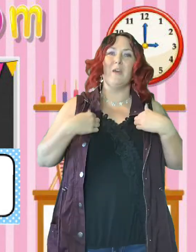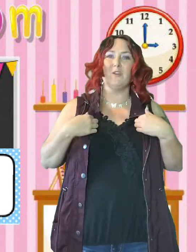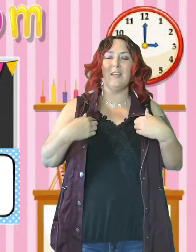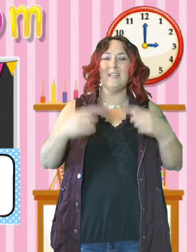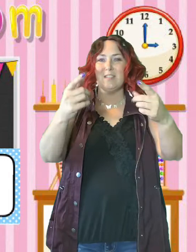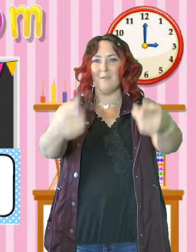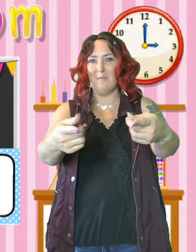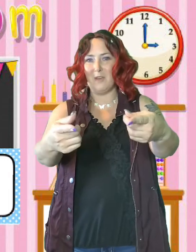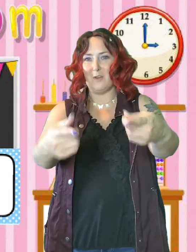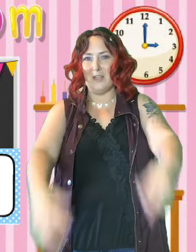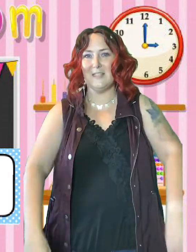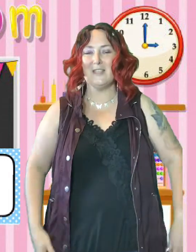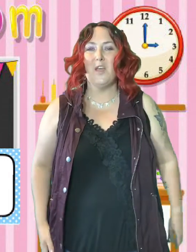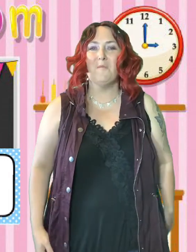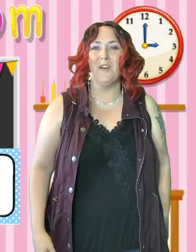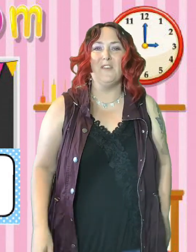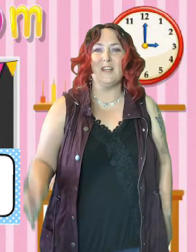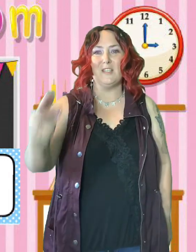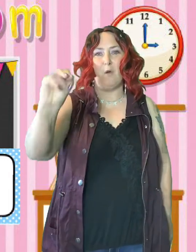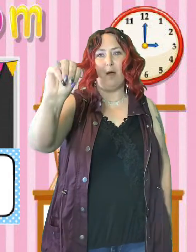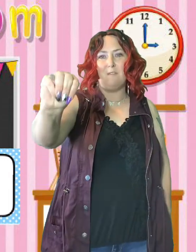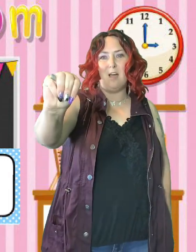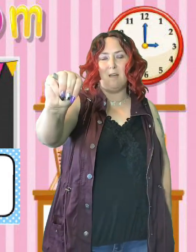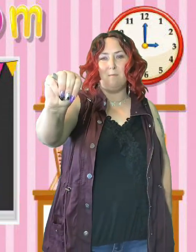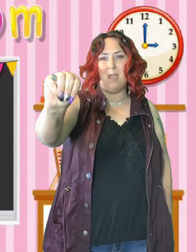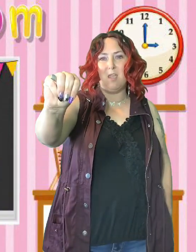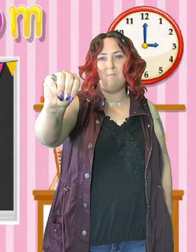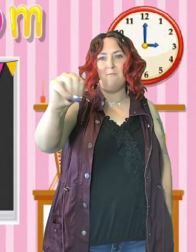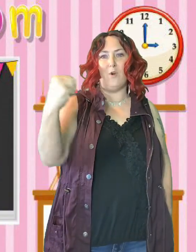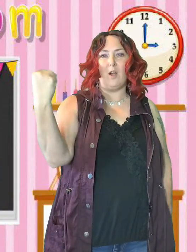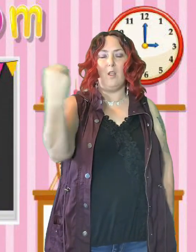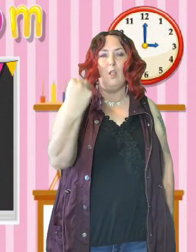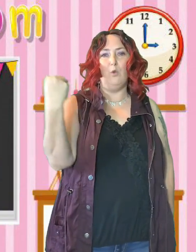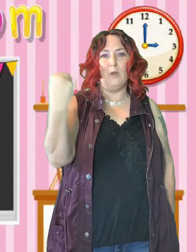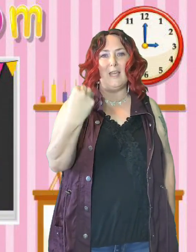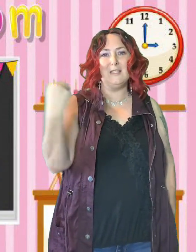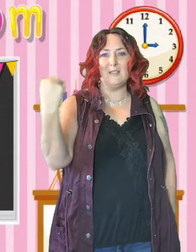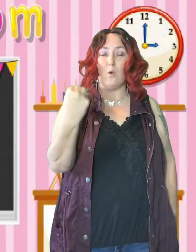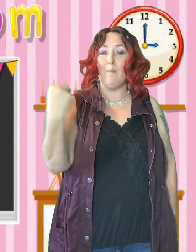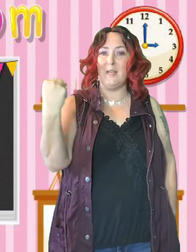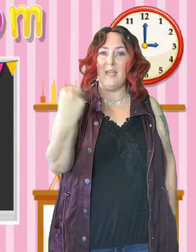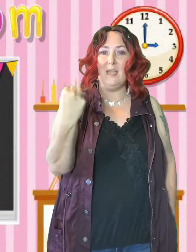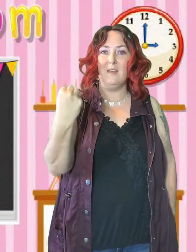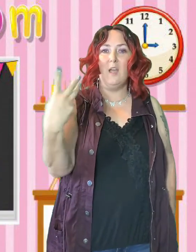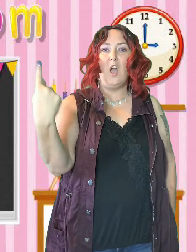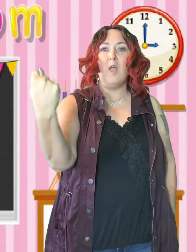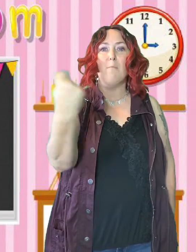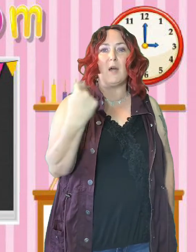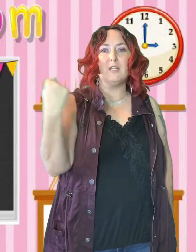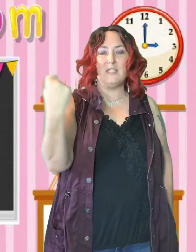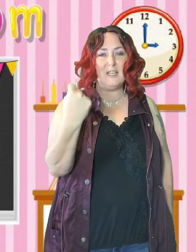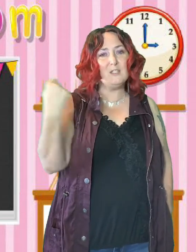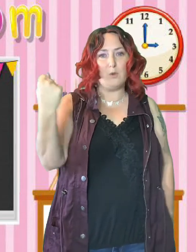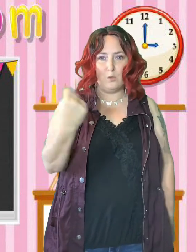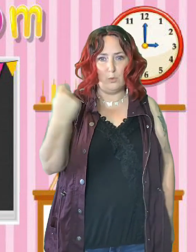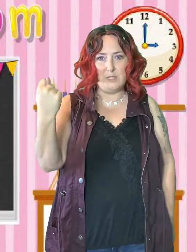Miércoles. Miércoles. Perfect. So I've got my M for lunes or Monday. Martes or Tuesday.